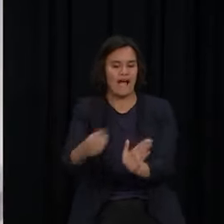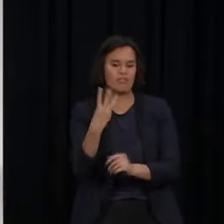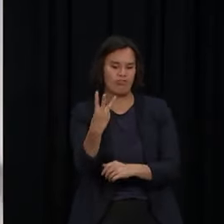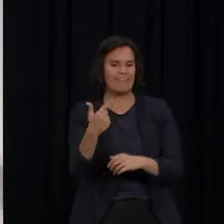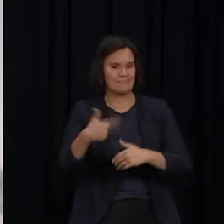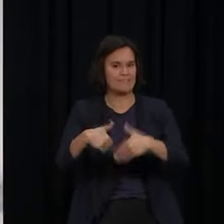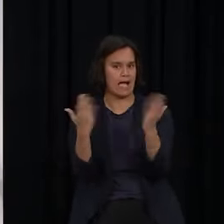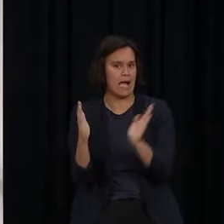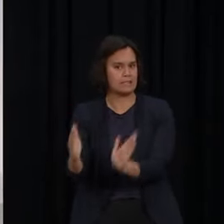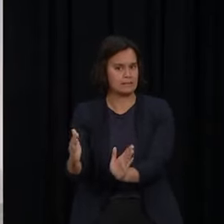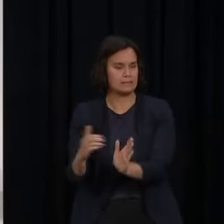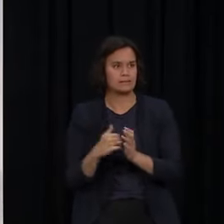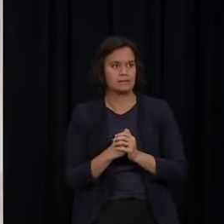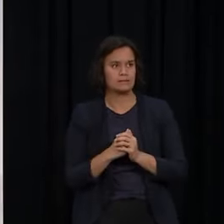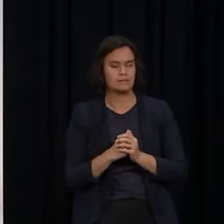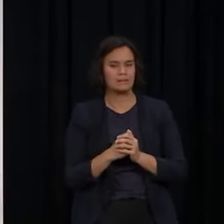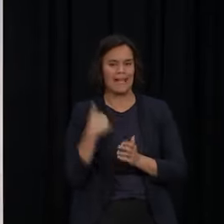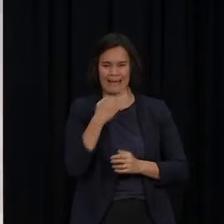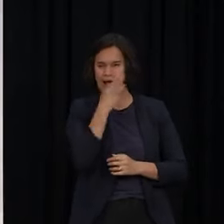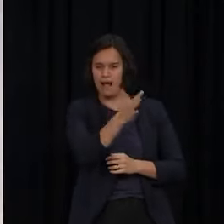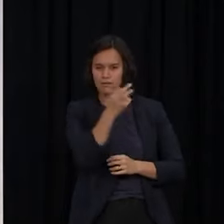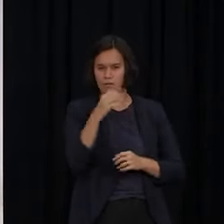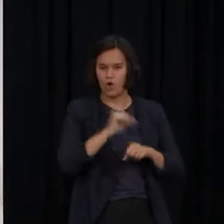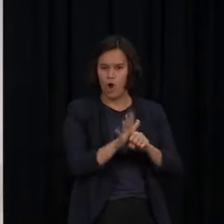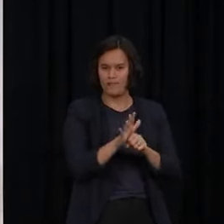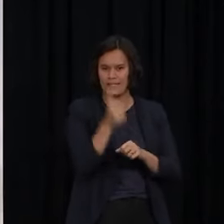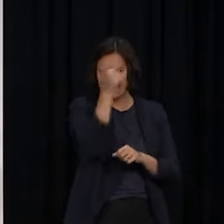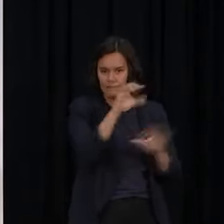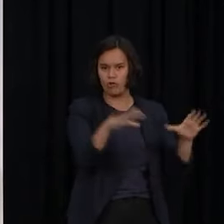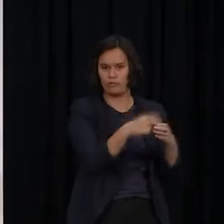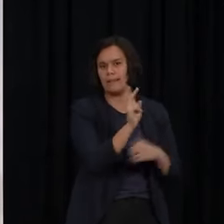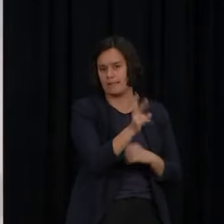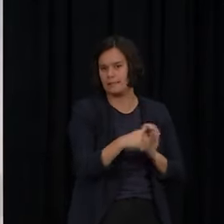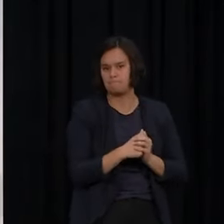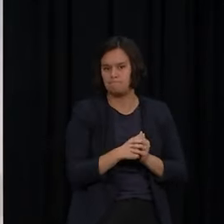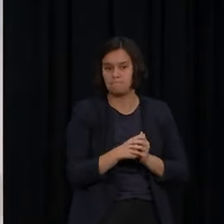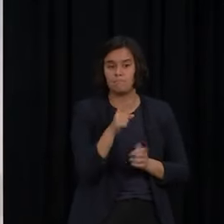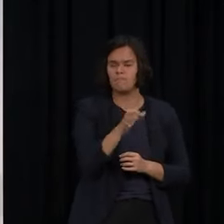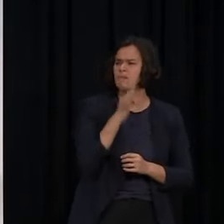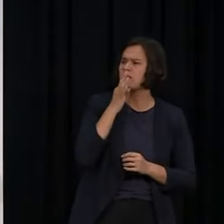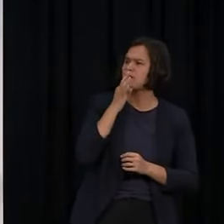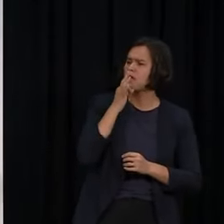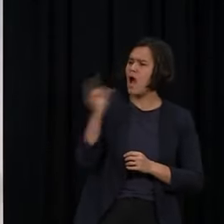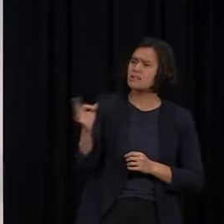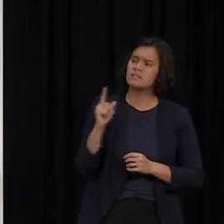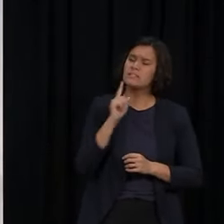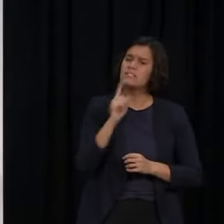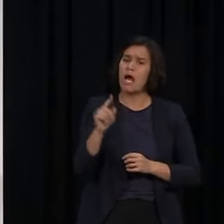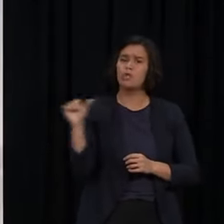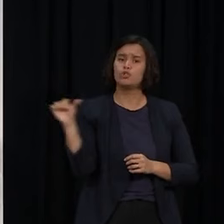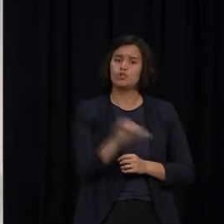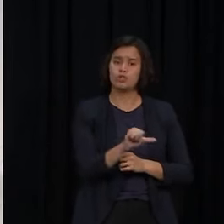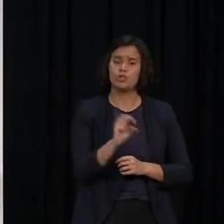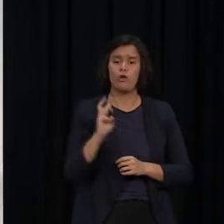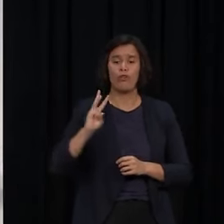question. And that's a group we've often used for some of our decisions that relate to the border. You brought up David Skegg. He suggested you bring in a third booster shock